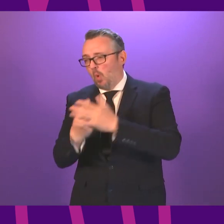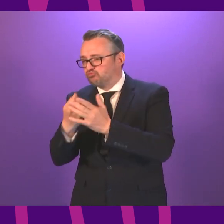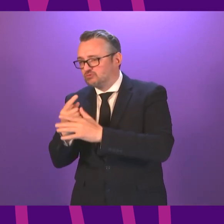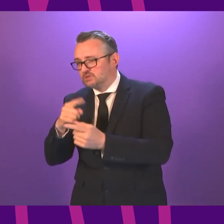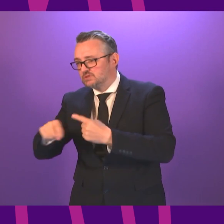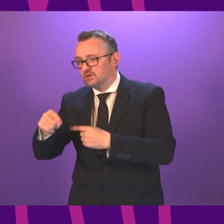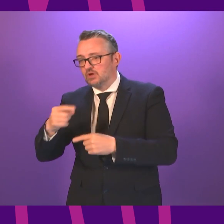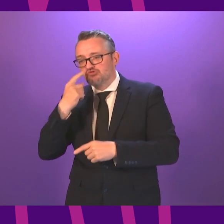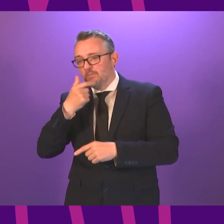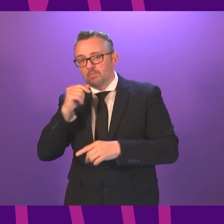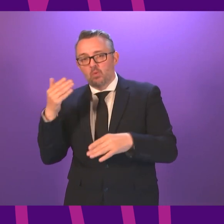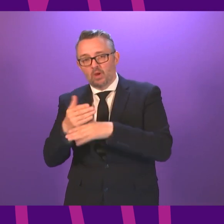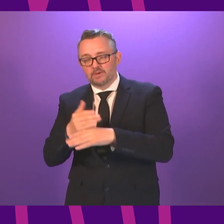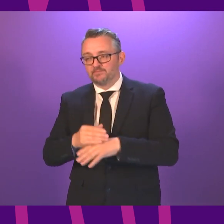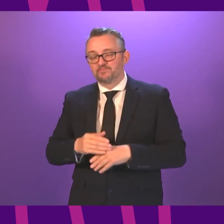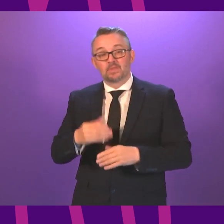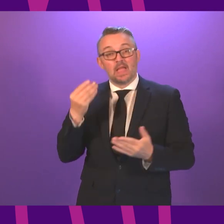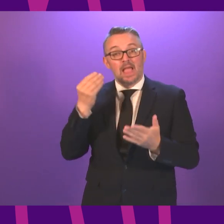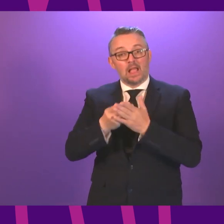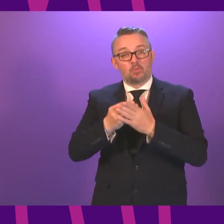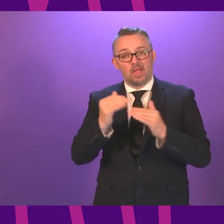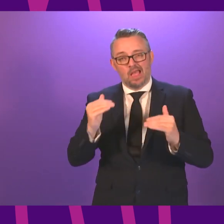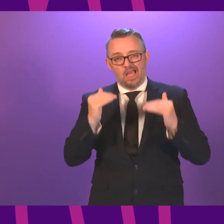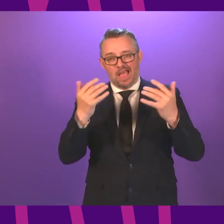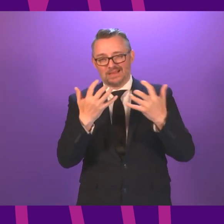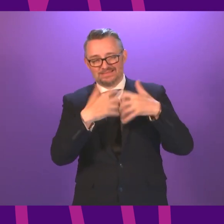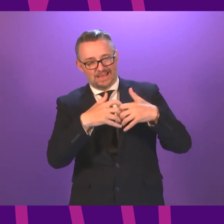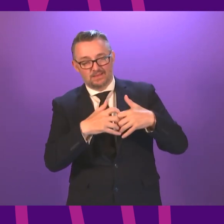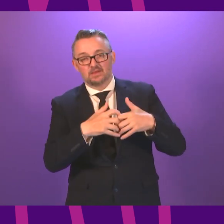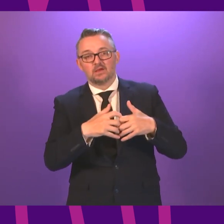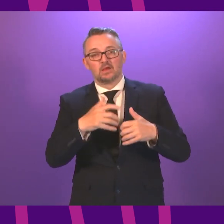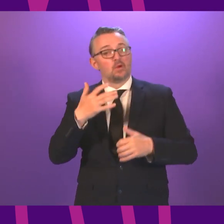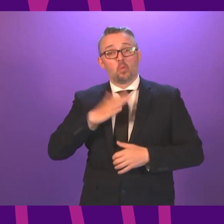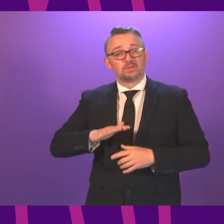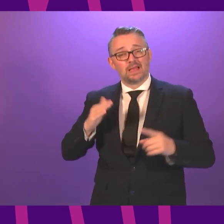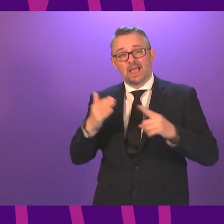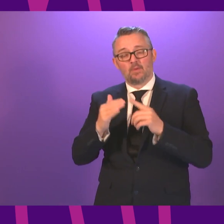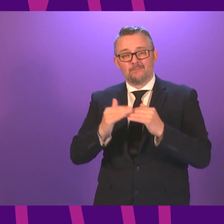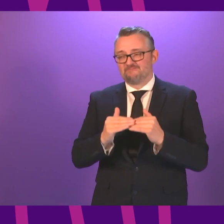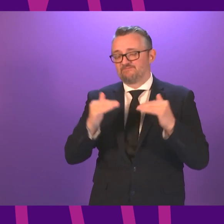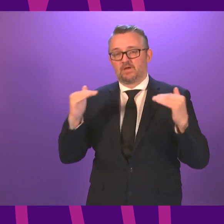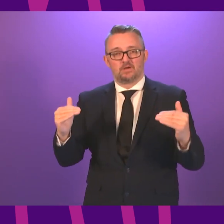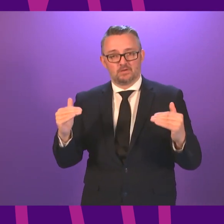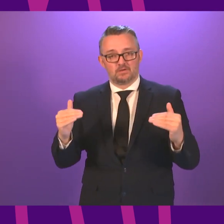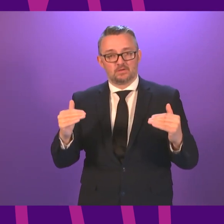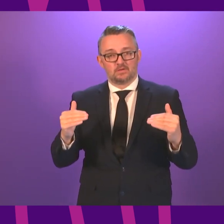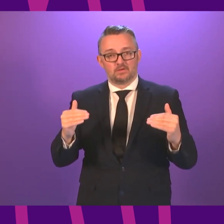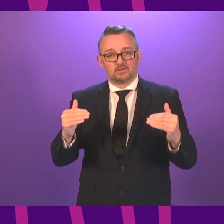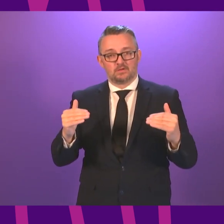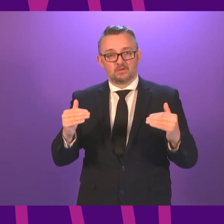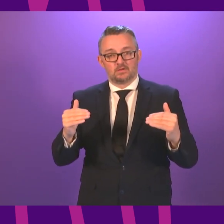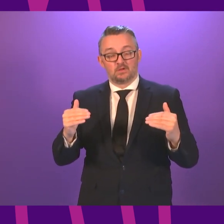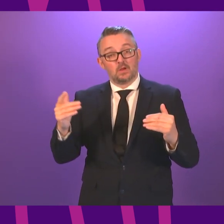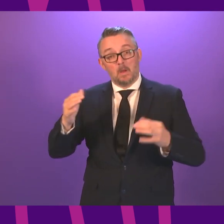will build a modern, high-tech economy while staying true to enduring values of fairness and compassion. We will seek a better